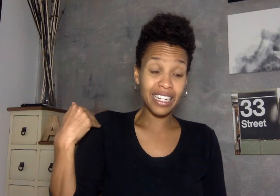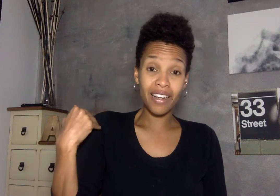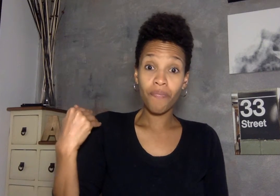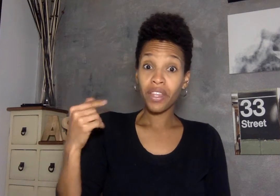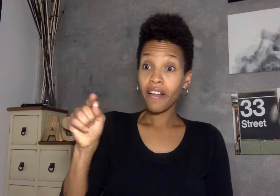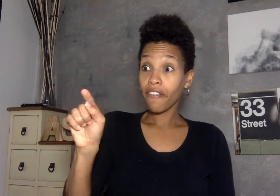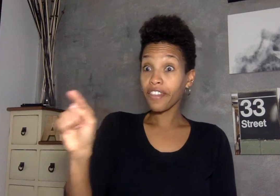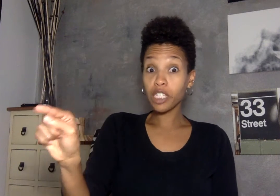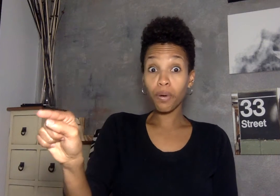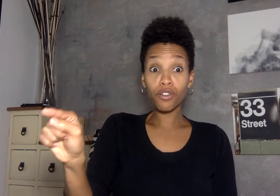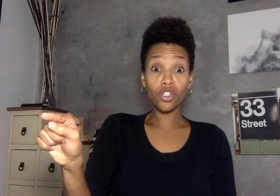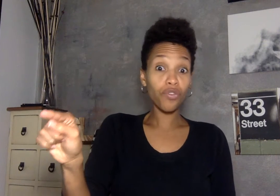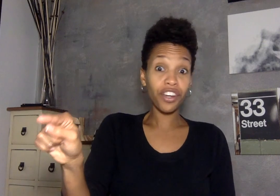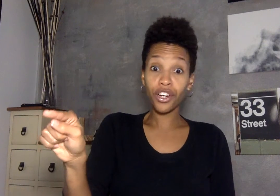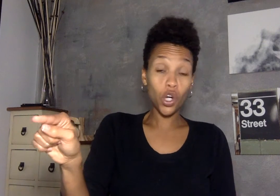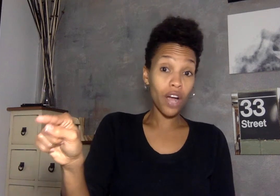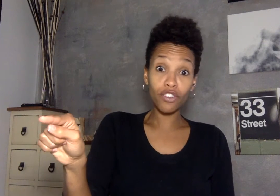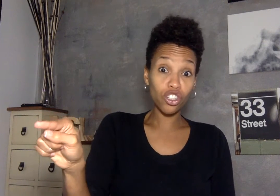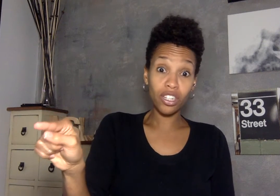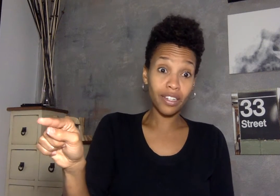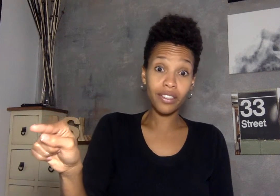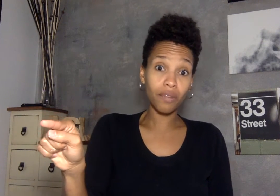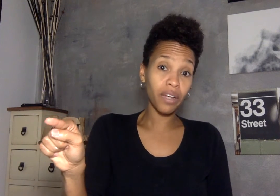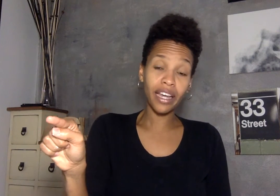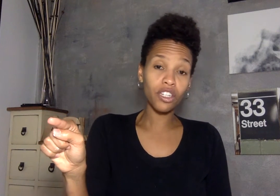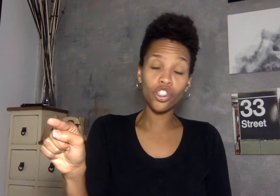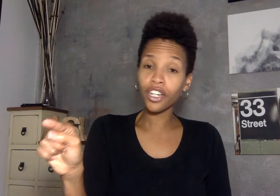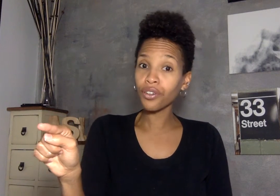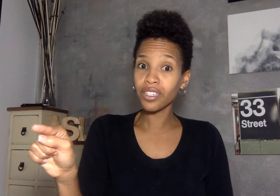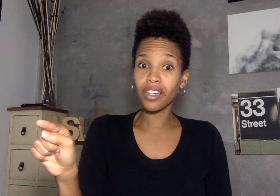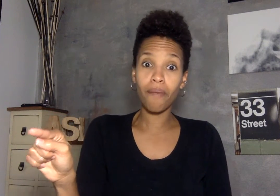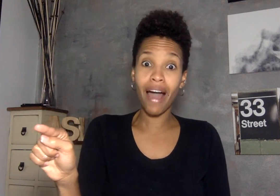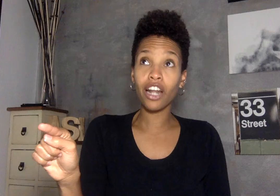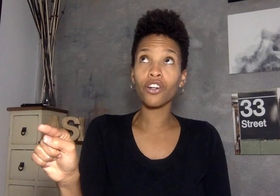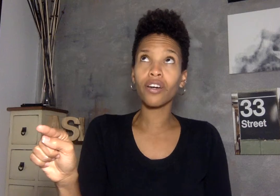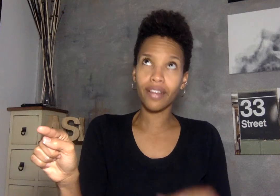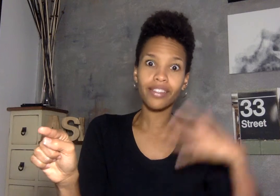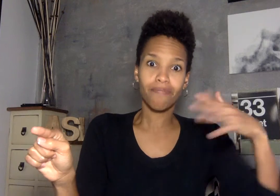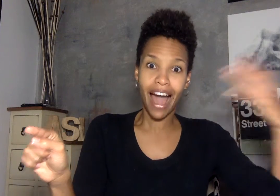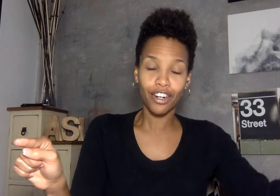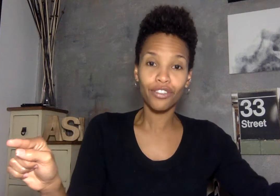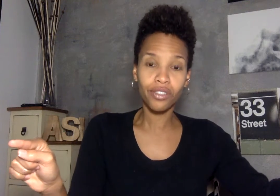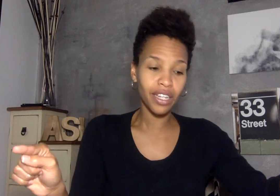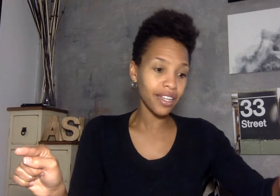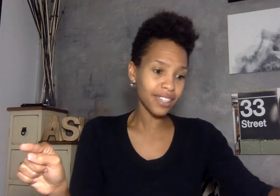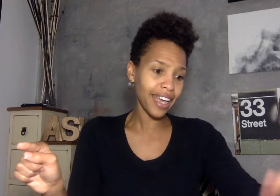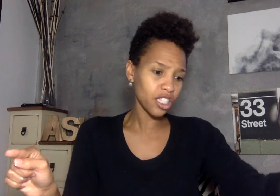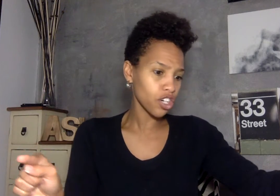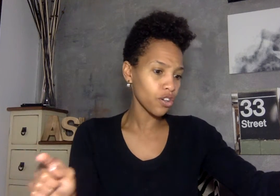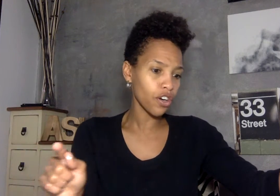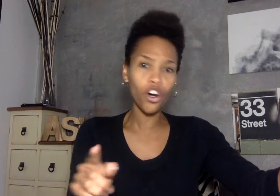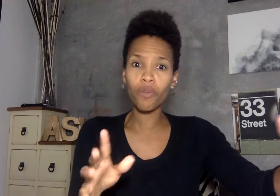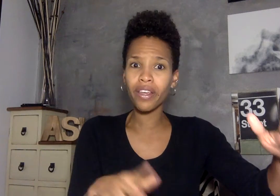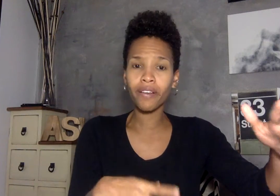this person over here whoever she is and gender does not matter unless it matters in this case her her being